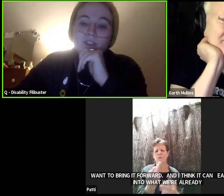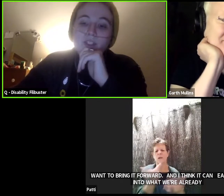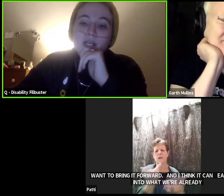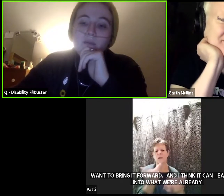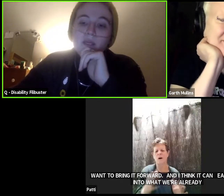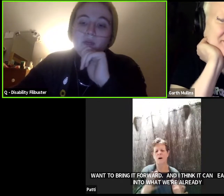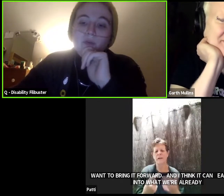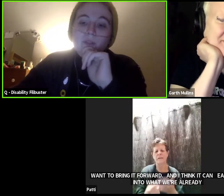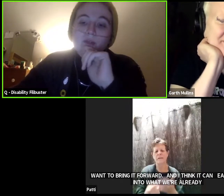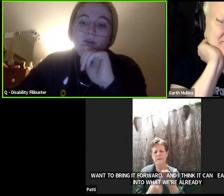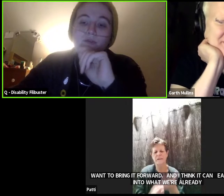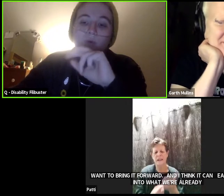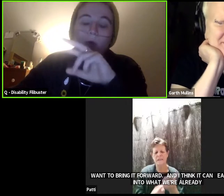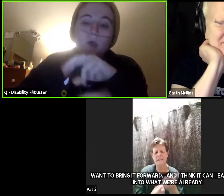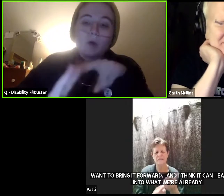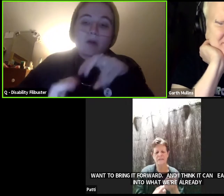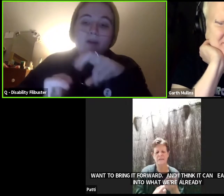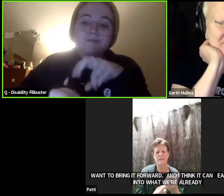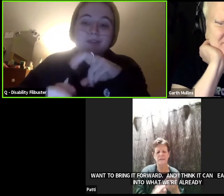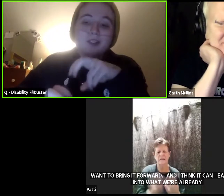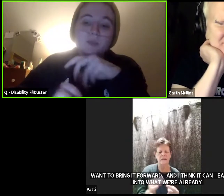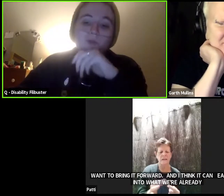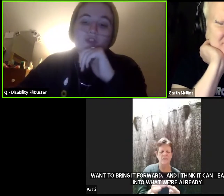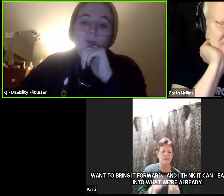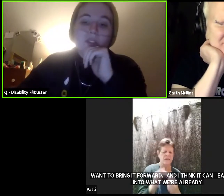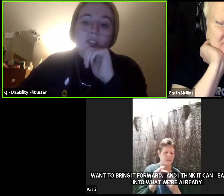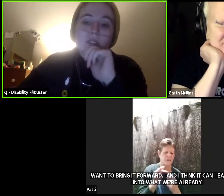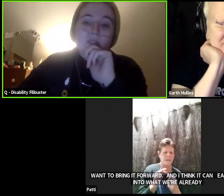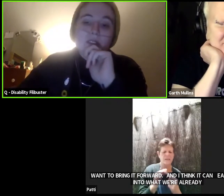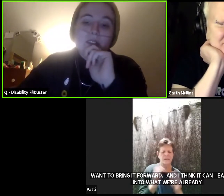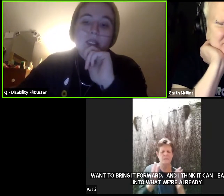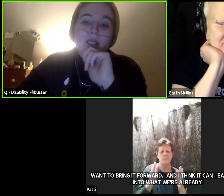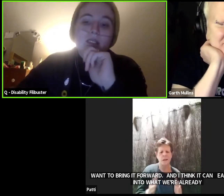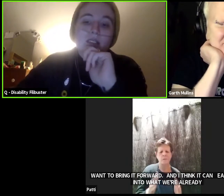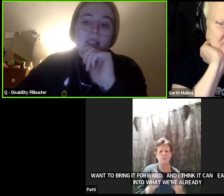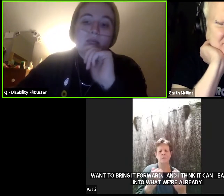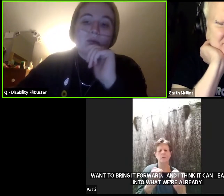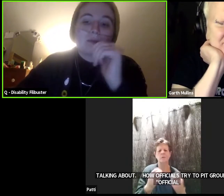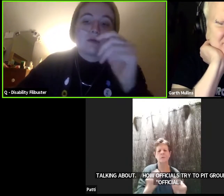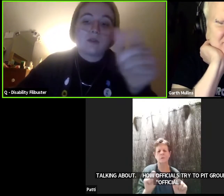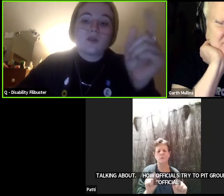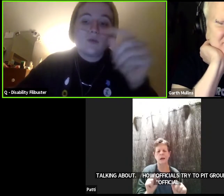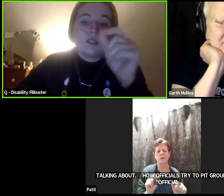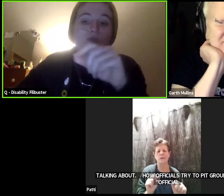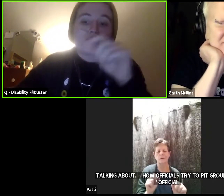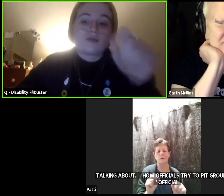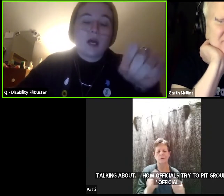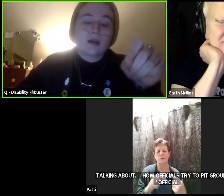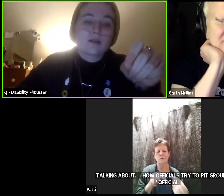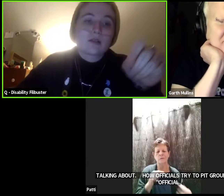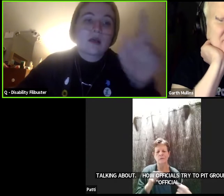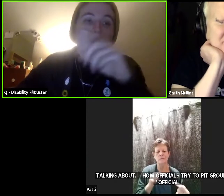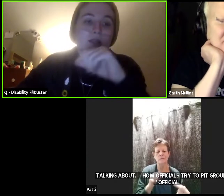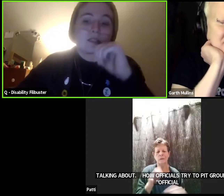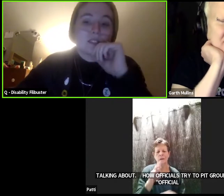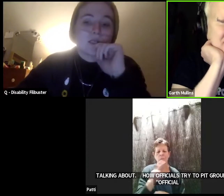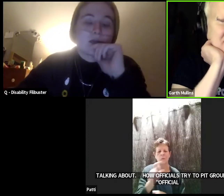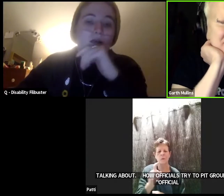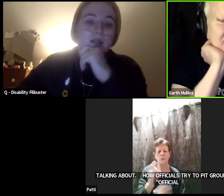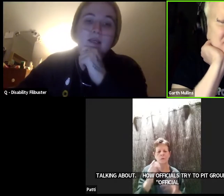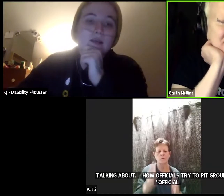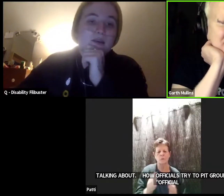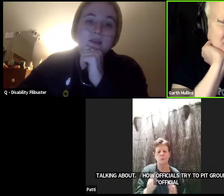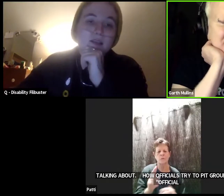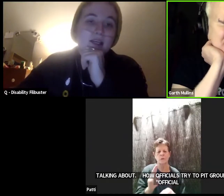officials try to pit groups of quote-unquote official prescription users and disabled people who use drugs against